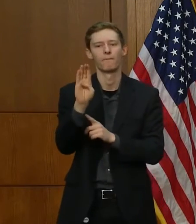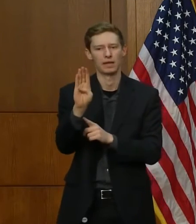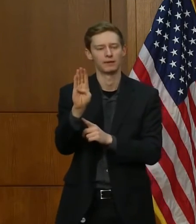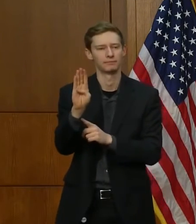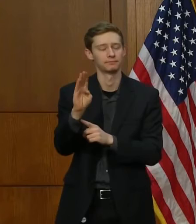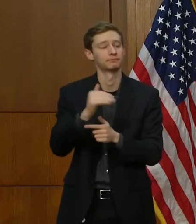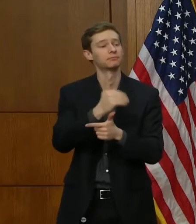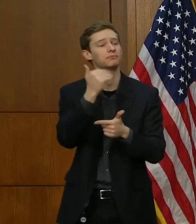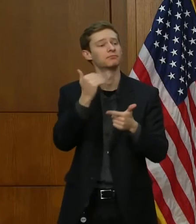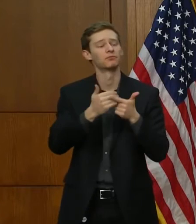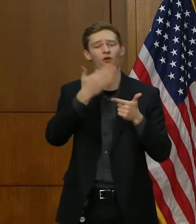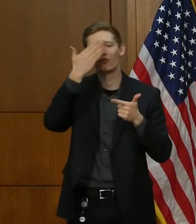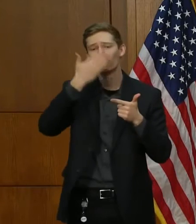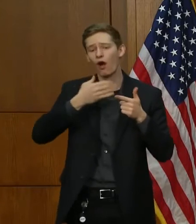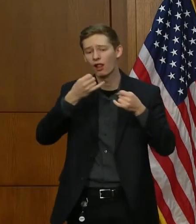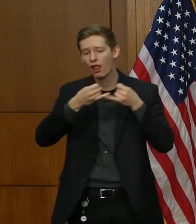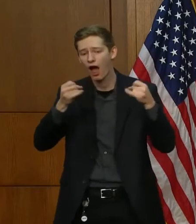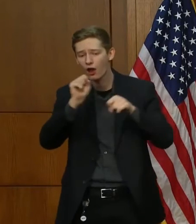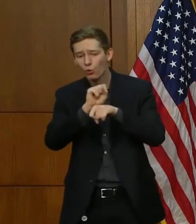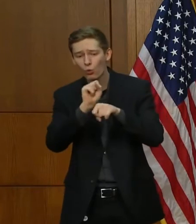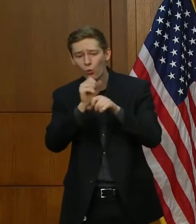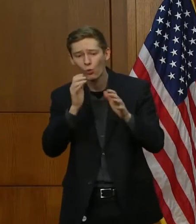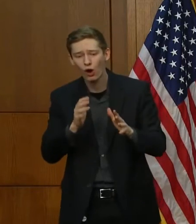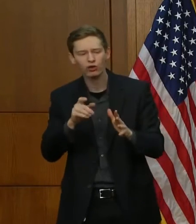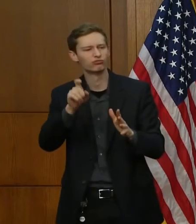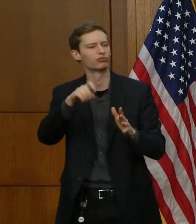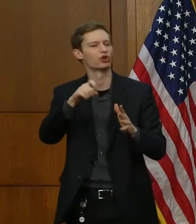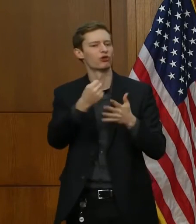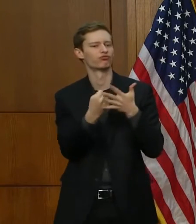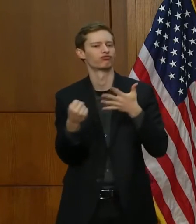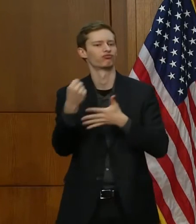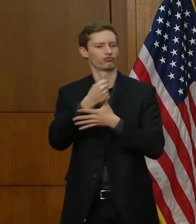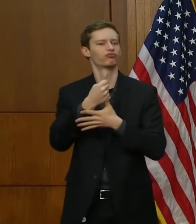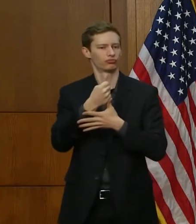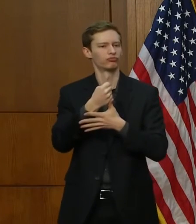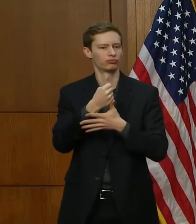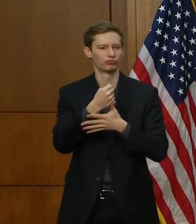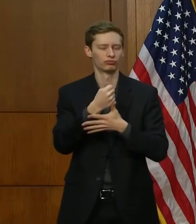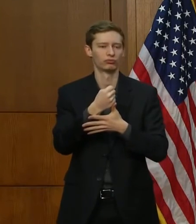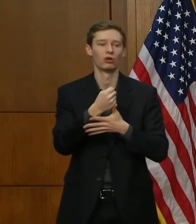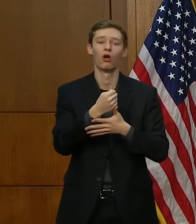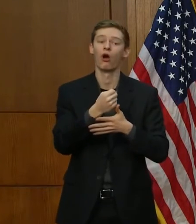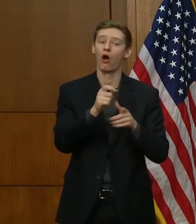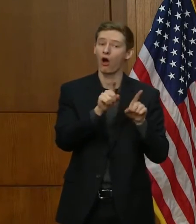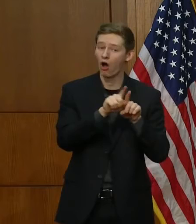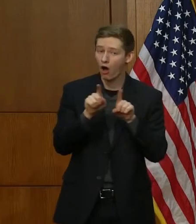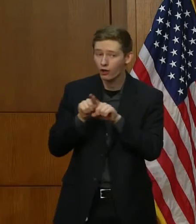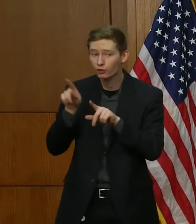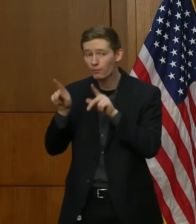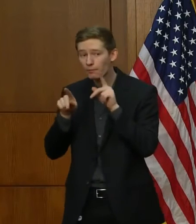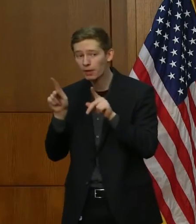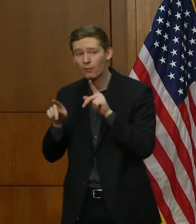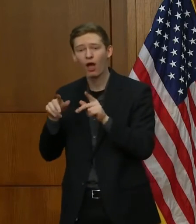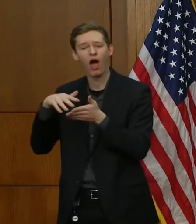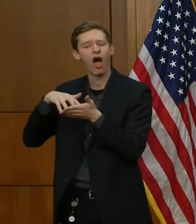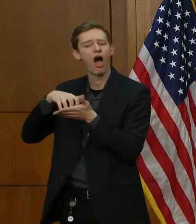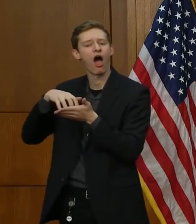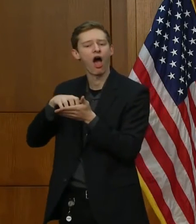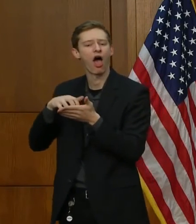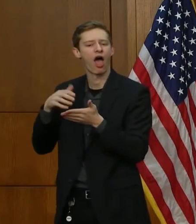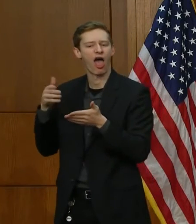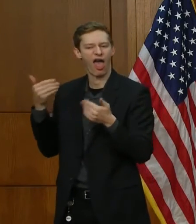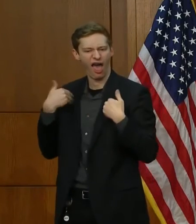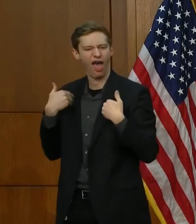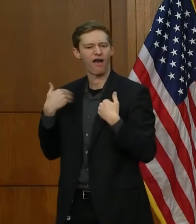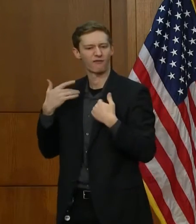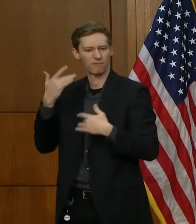workers should be vaccinated in the priority we laid out in the guidelines along with people with high risk medical conditions.